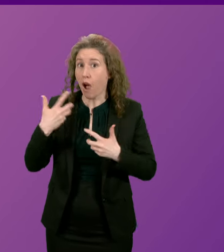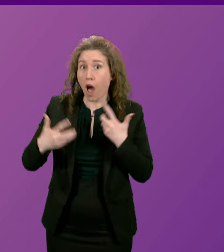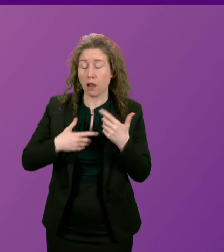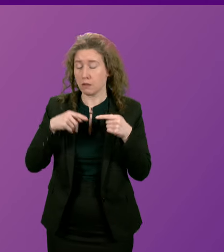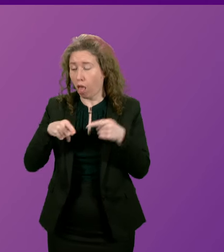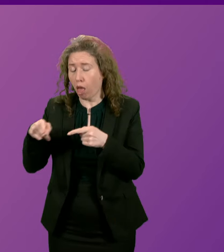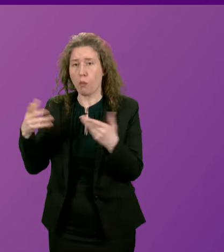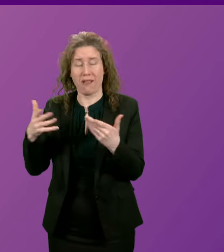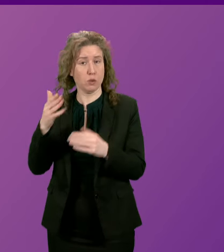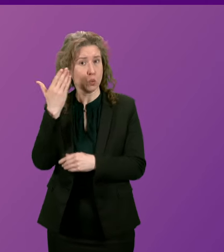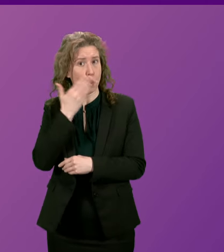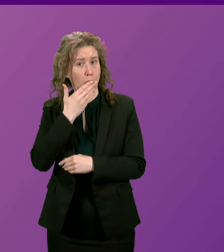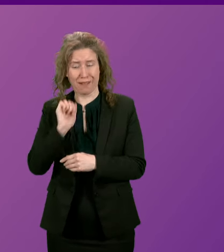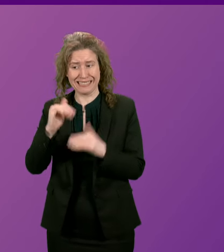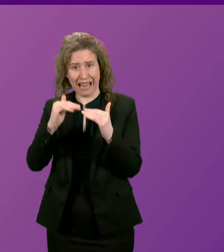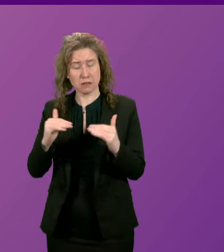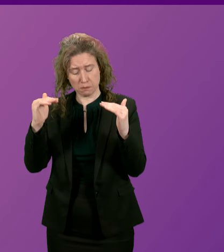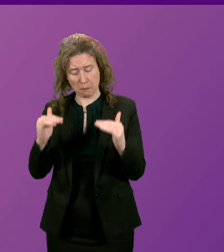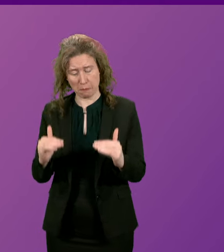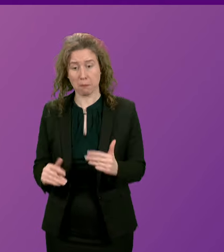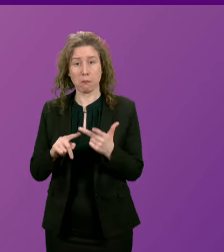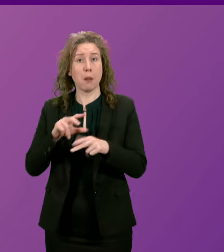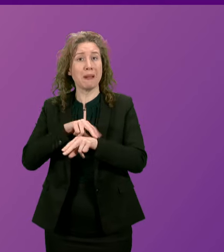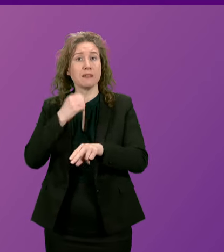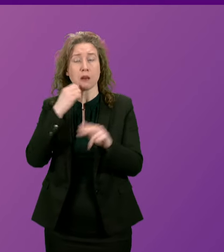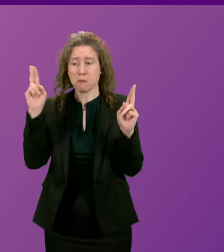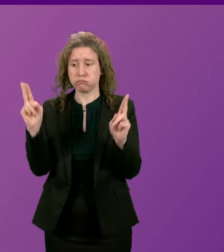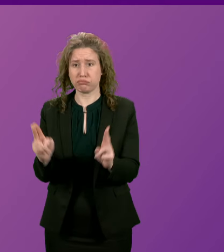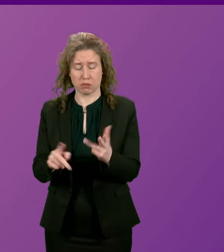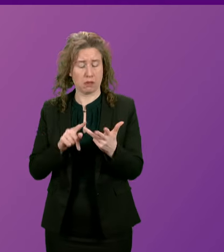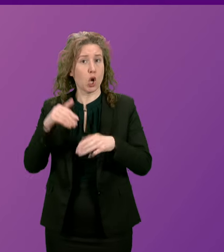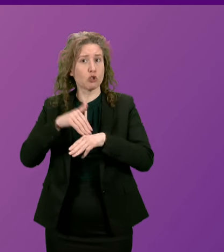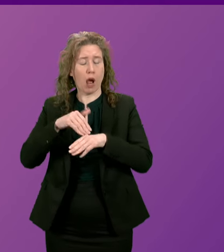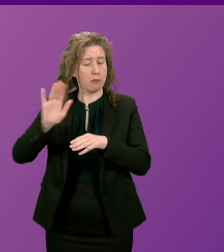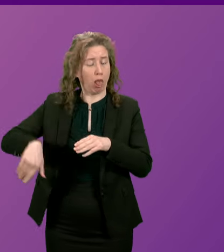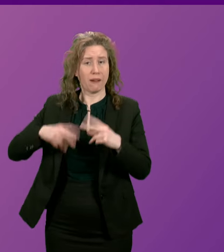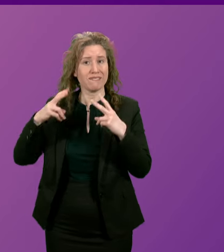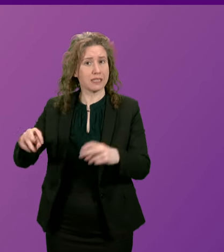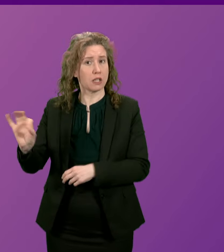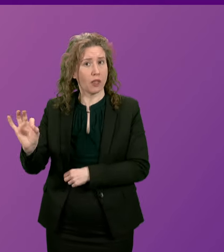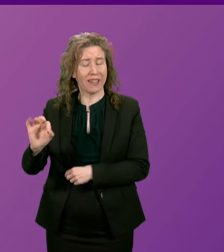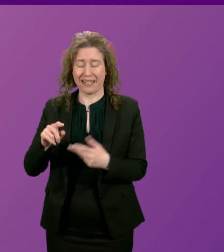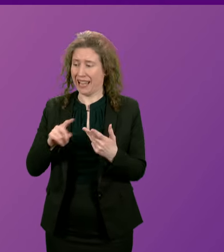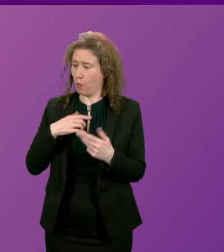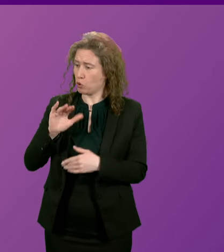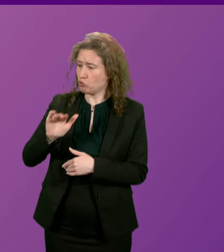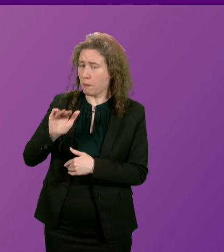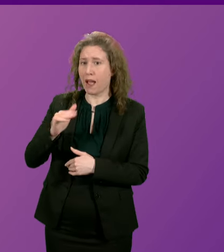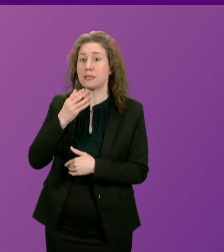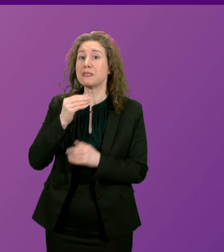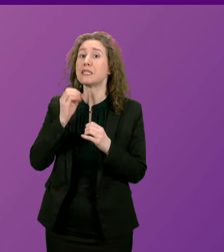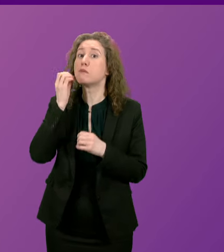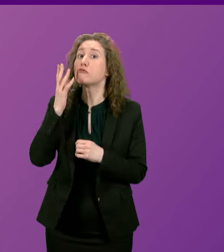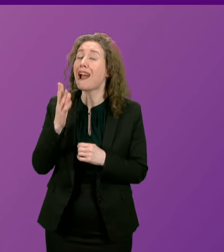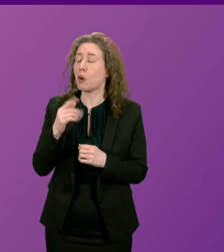in our schools. Police numbers being cut and crimes not being investigated. I would remind Mr. Brown that we are